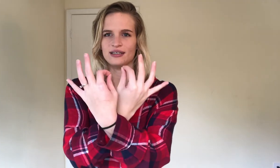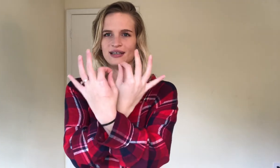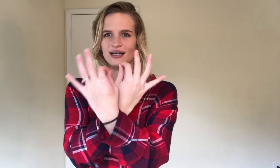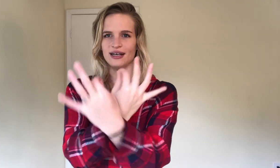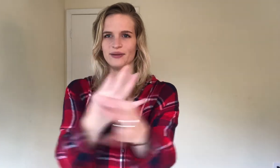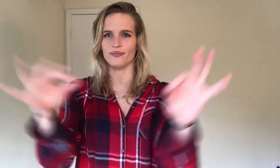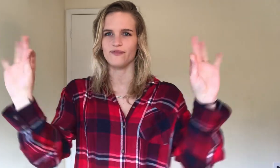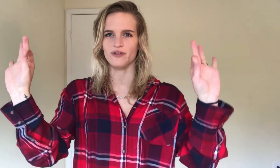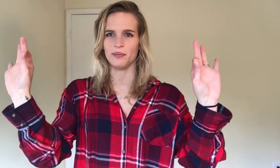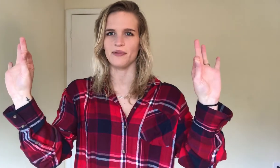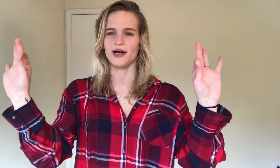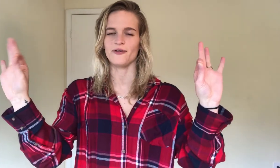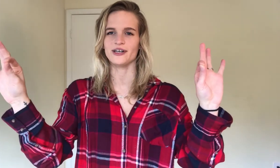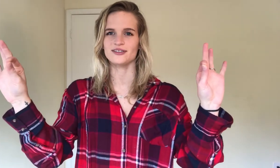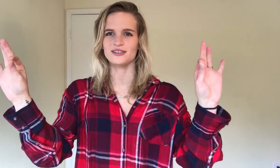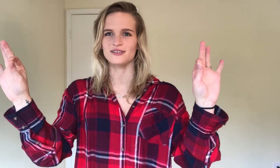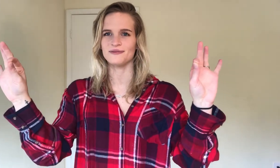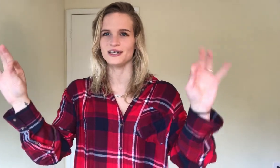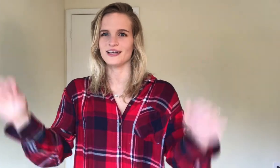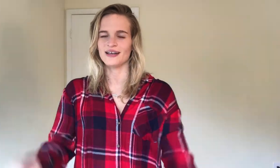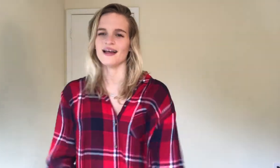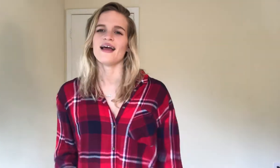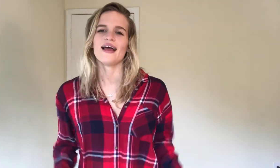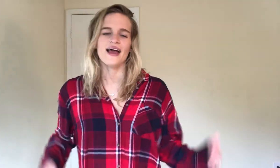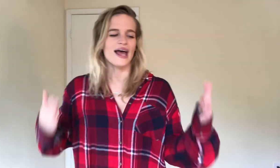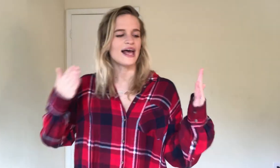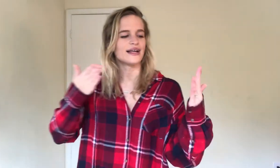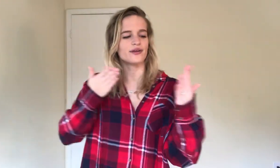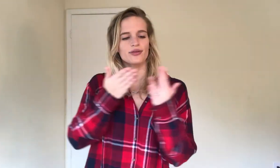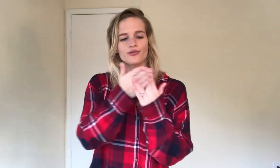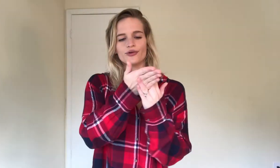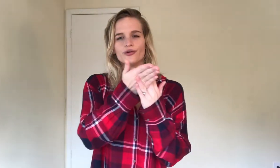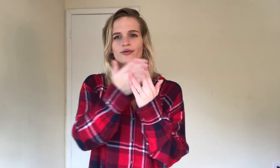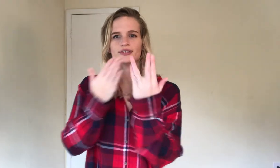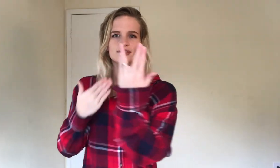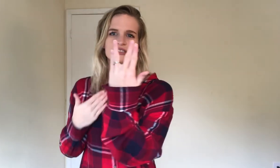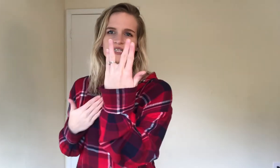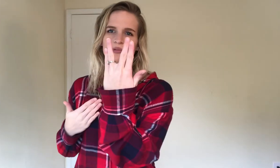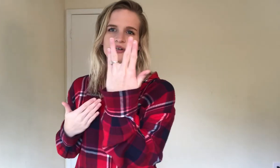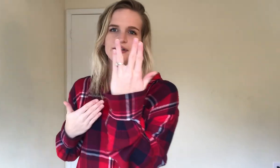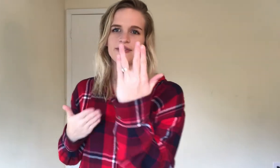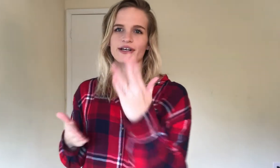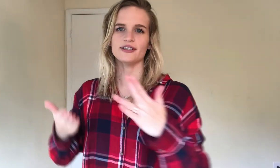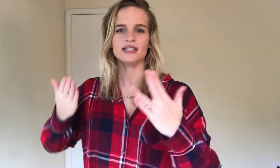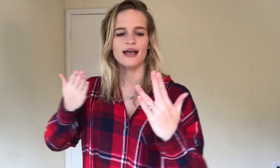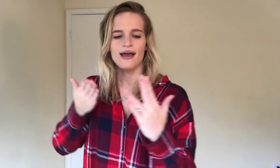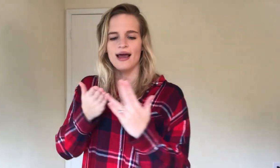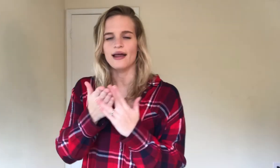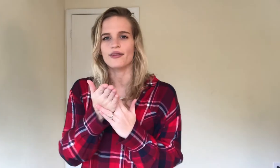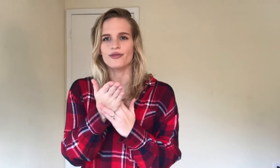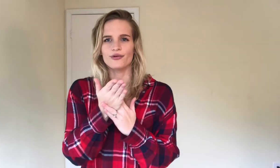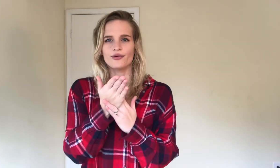and then flip them outwards. And, through, so separate your fingers, and through